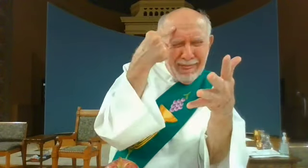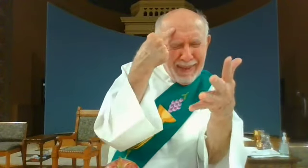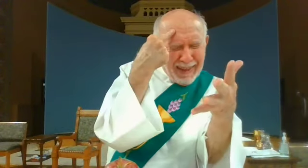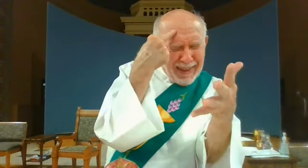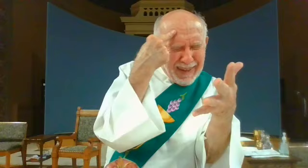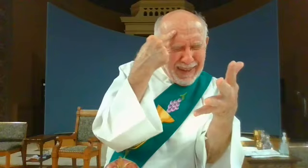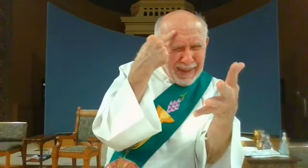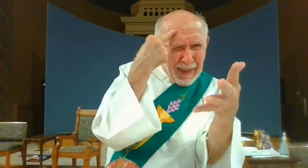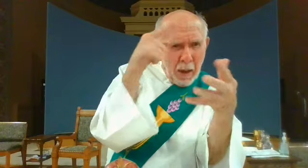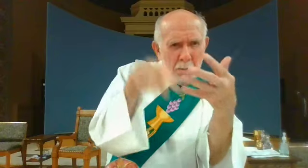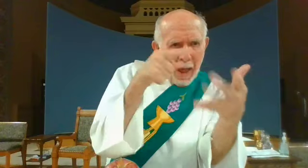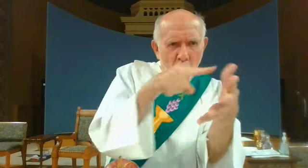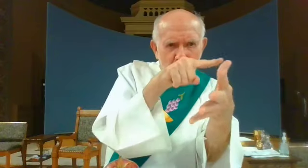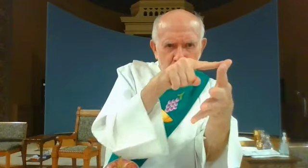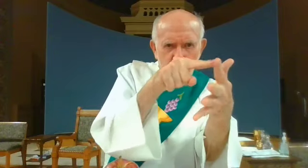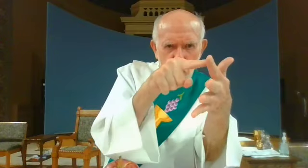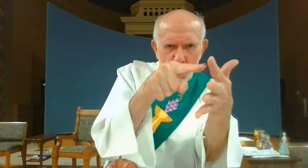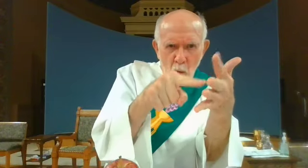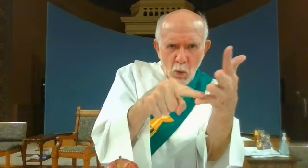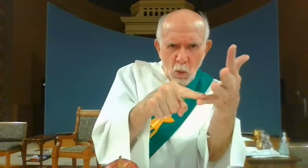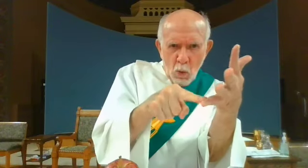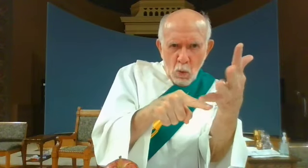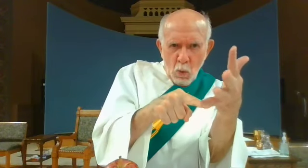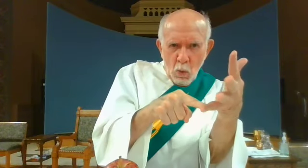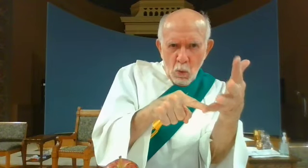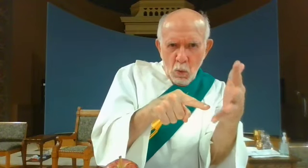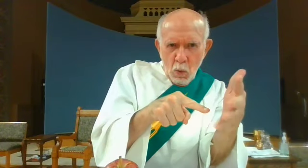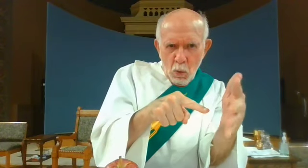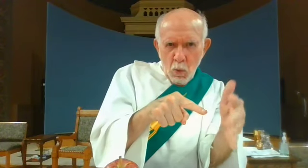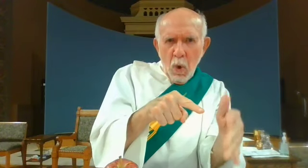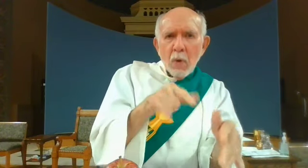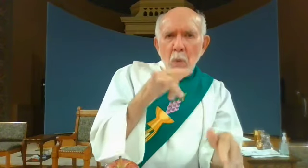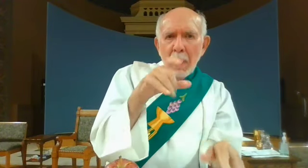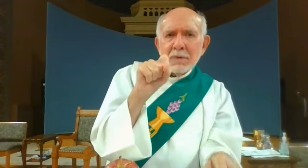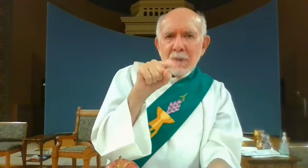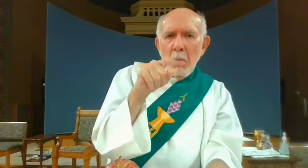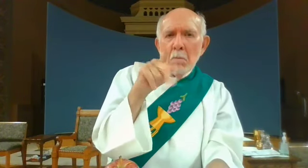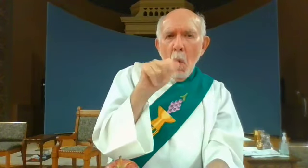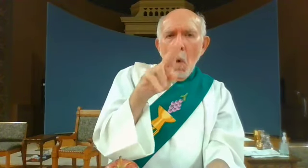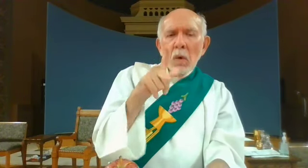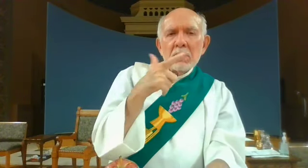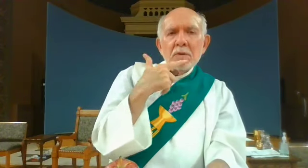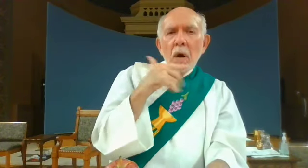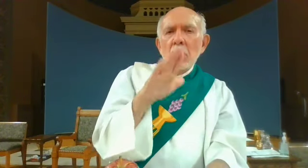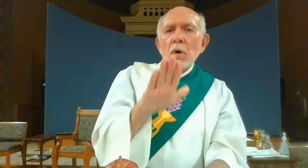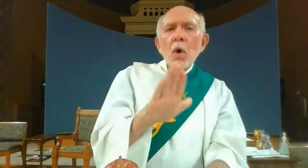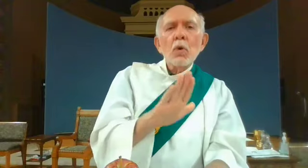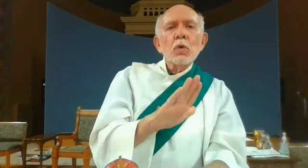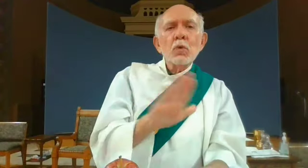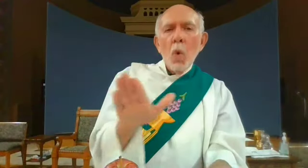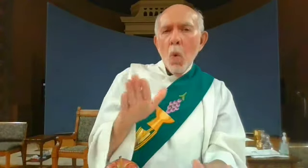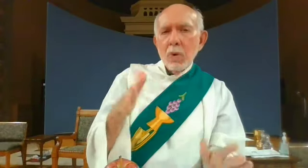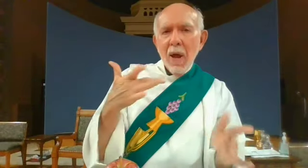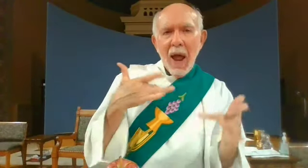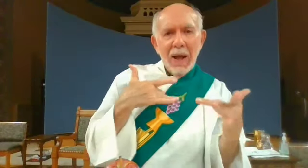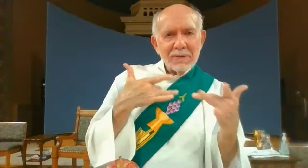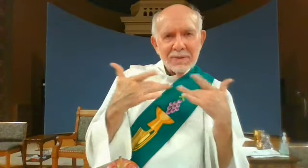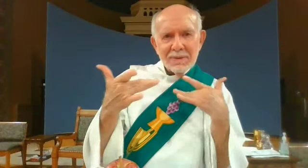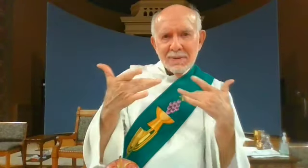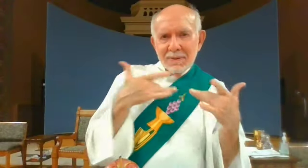if you want that excellence think about these things St. Paul told us not to be